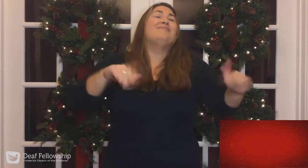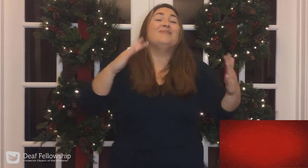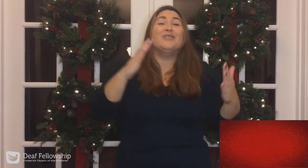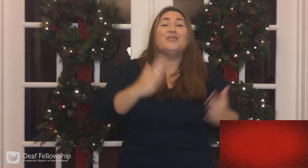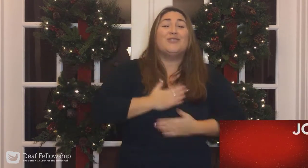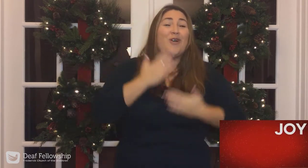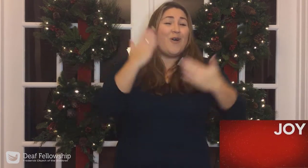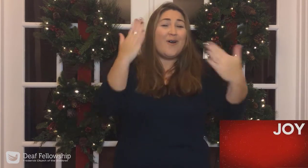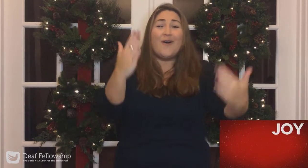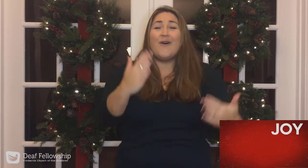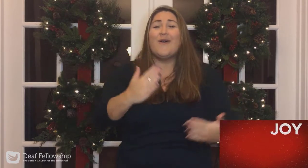Joy.